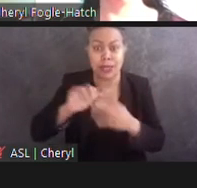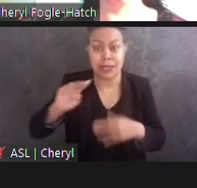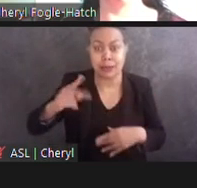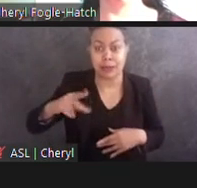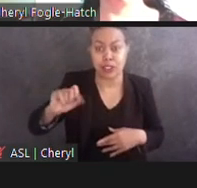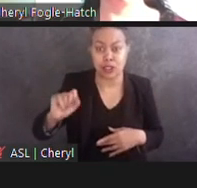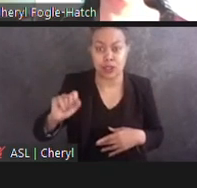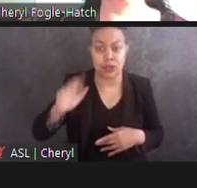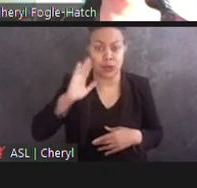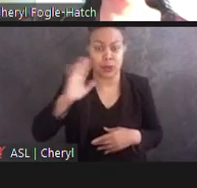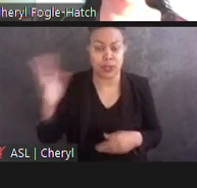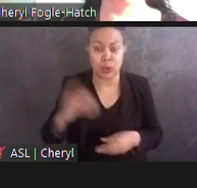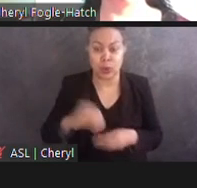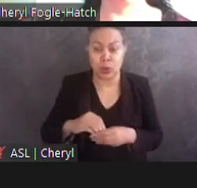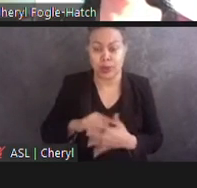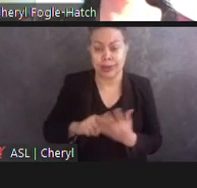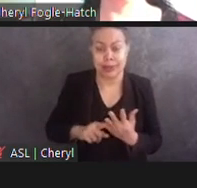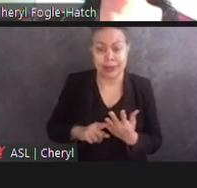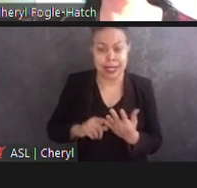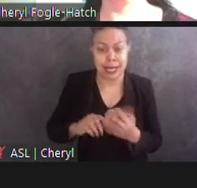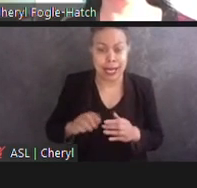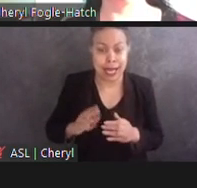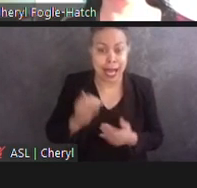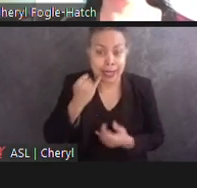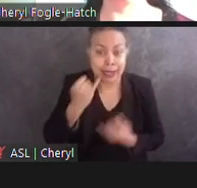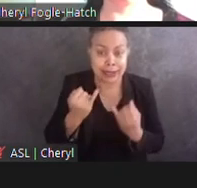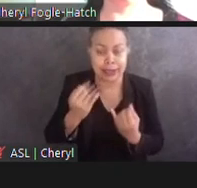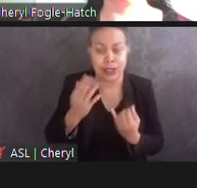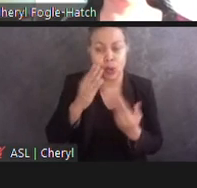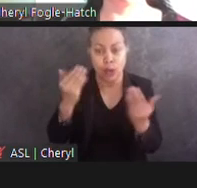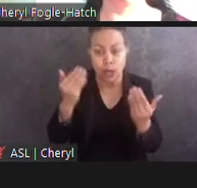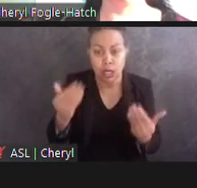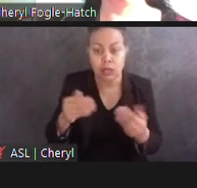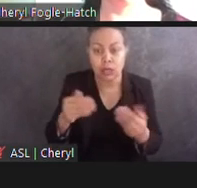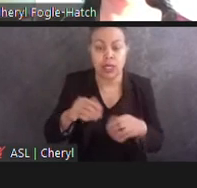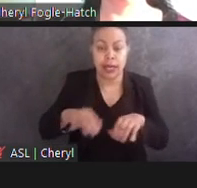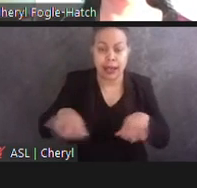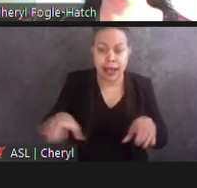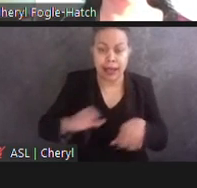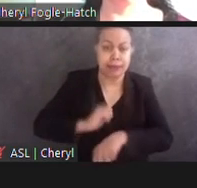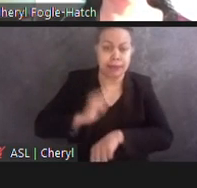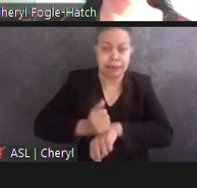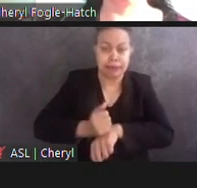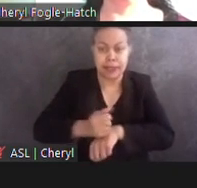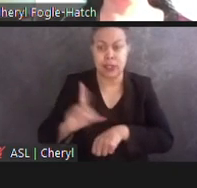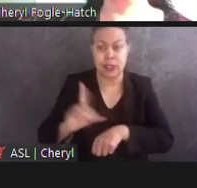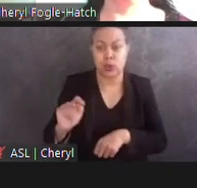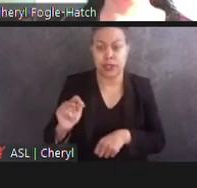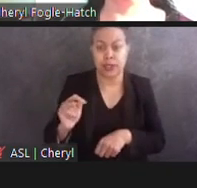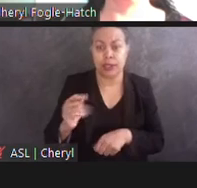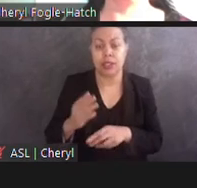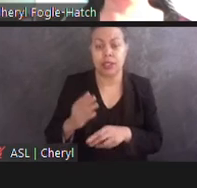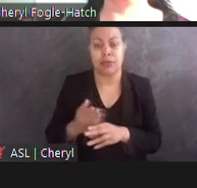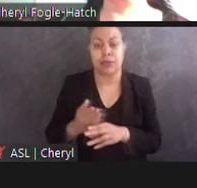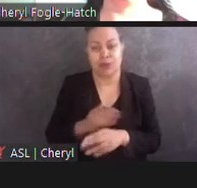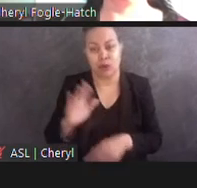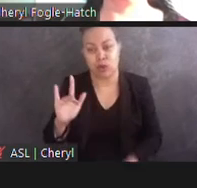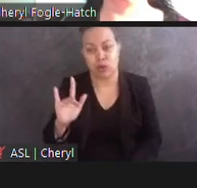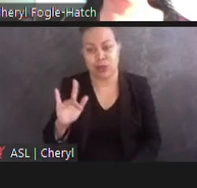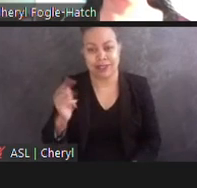these suggestions, act upon them, implement them before the 25th anniversary of